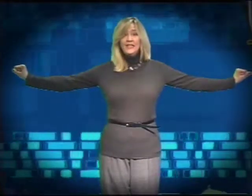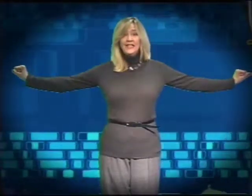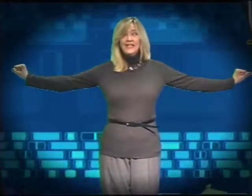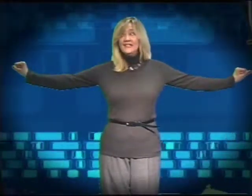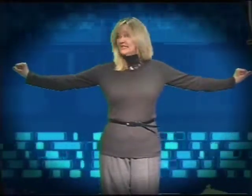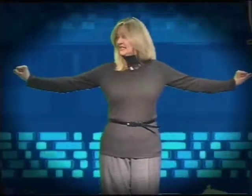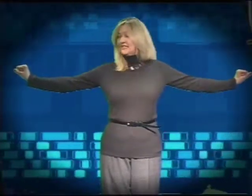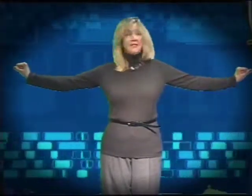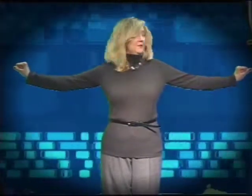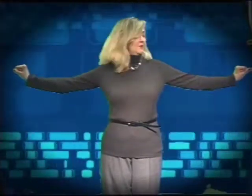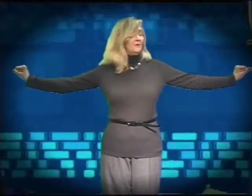Equidistant.